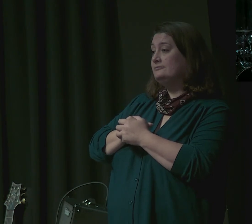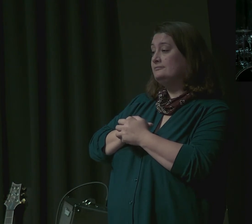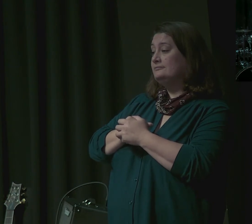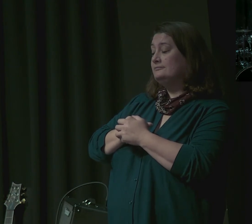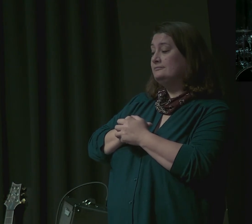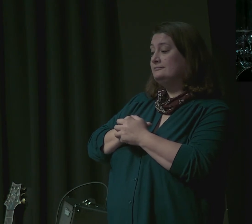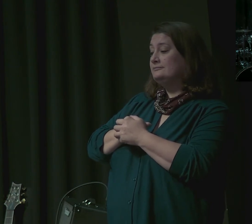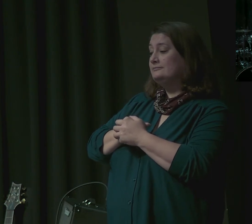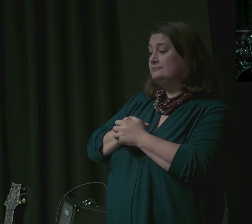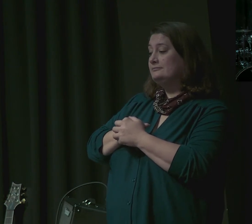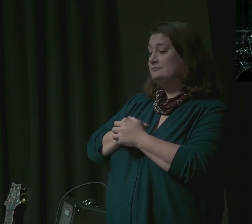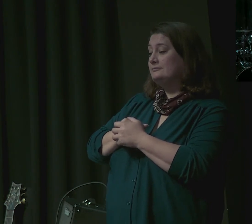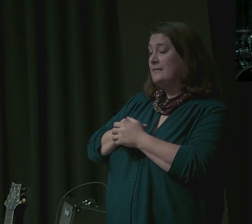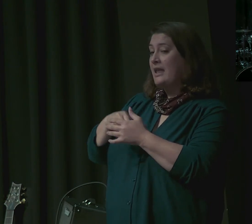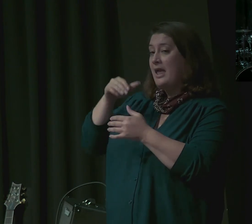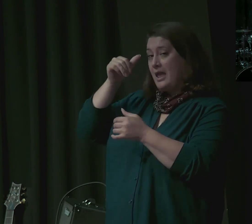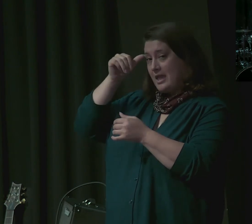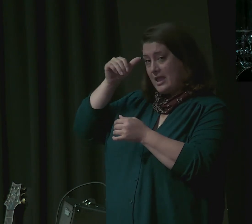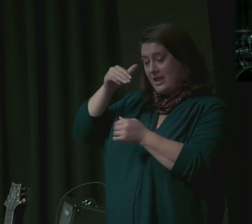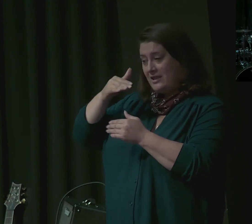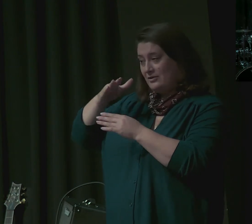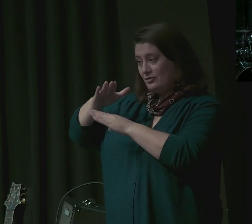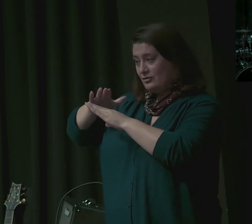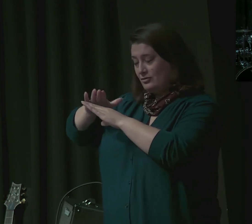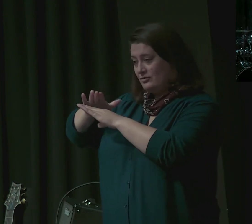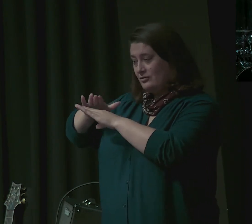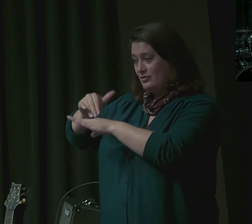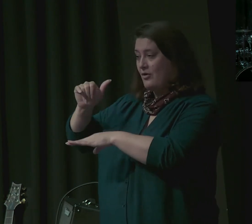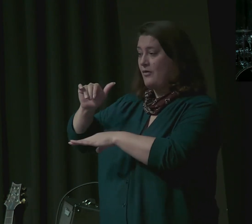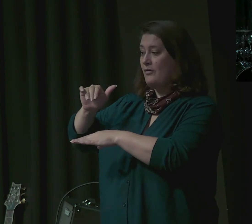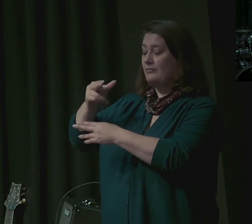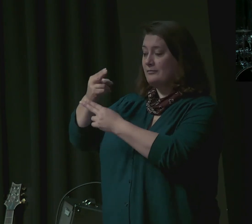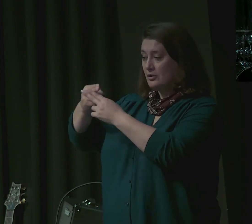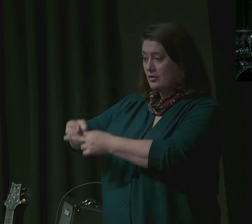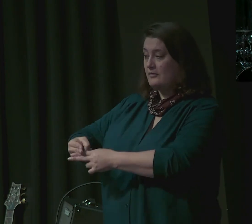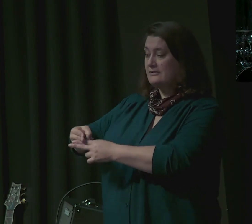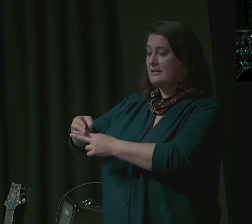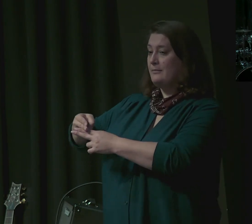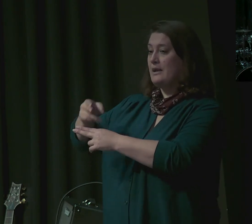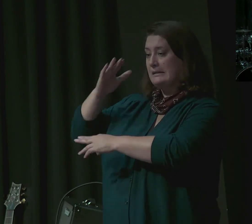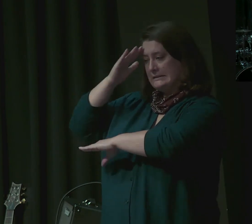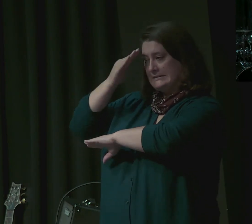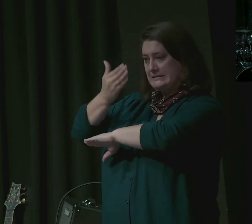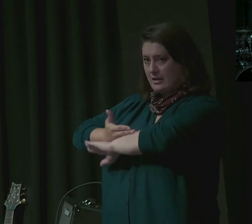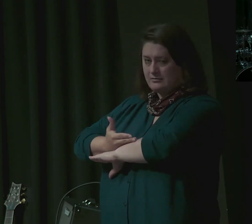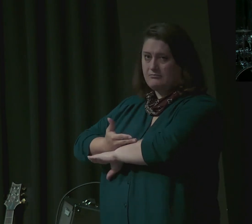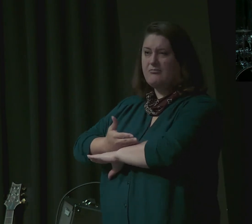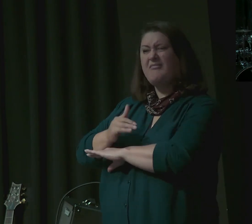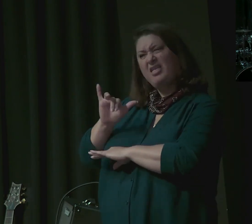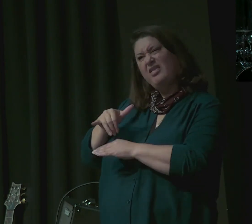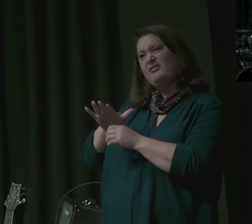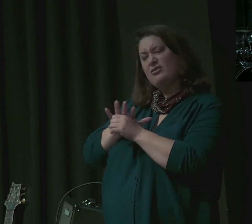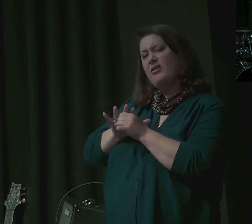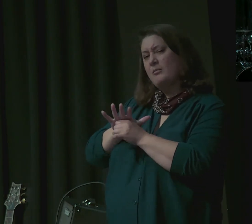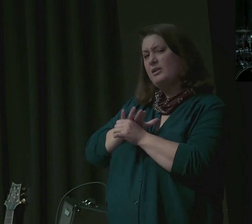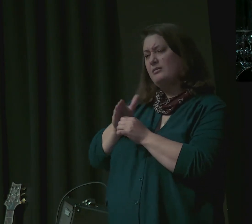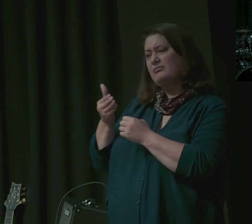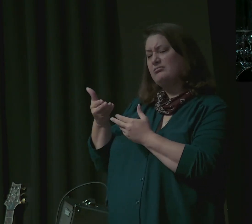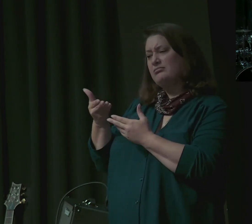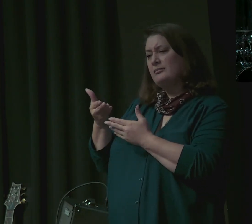son. A common way of doing so in Egyptian culture. but his heart is